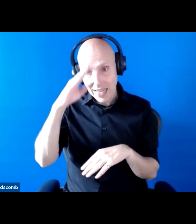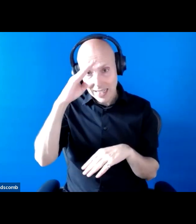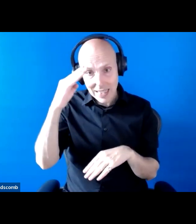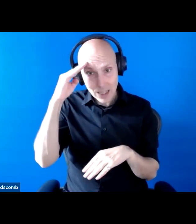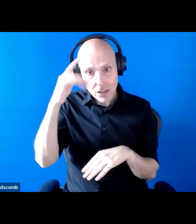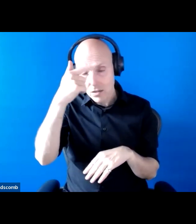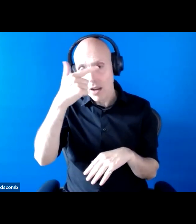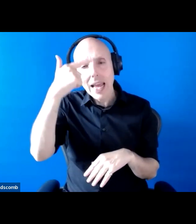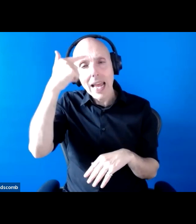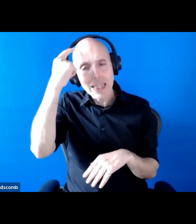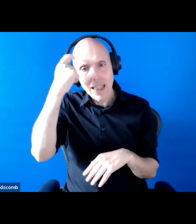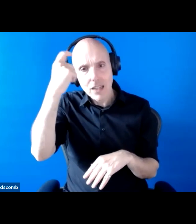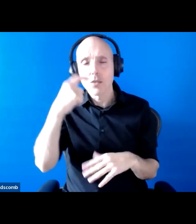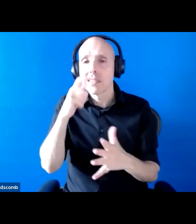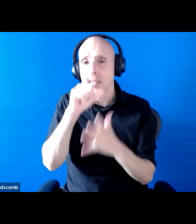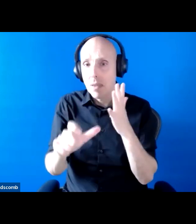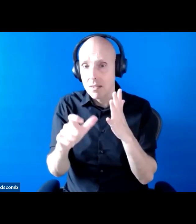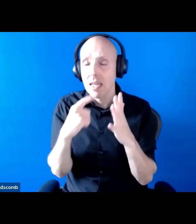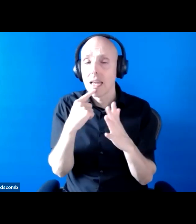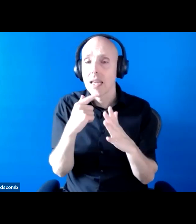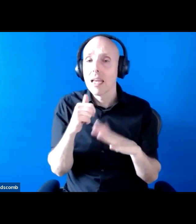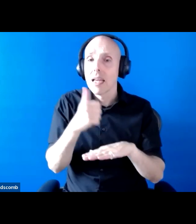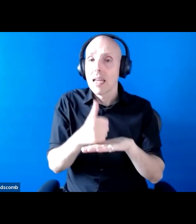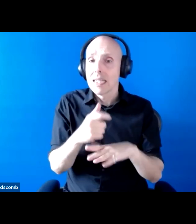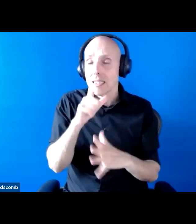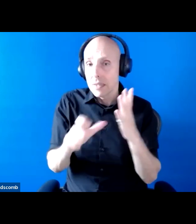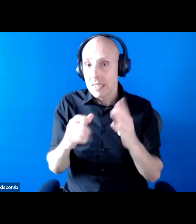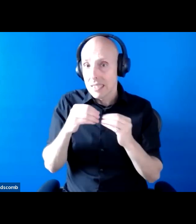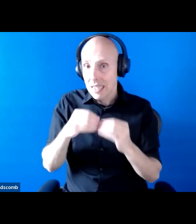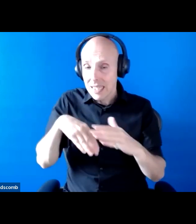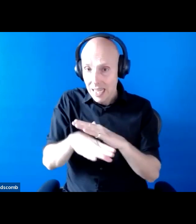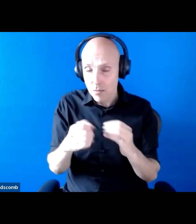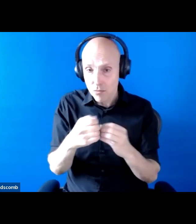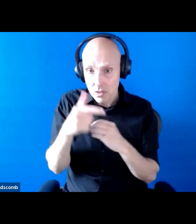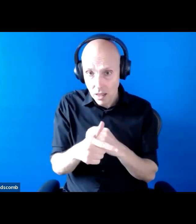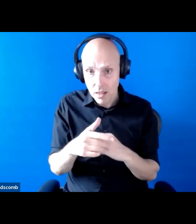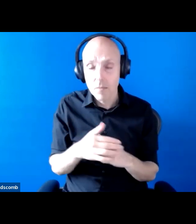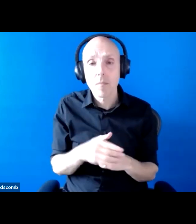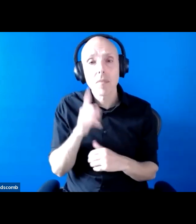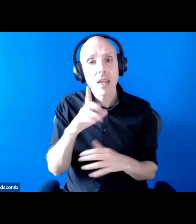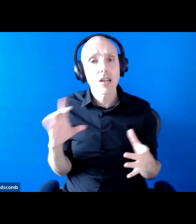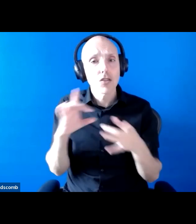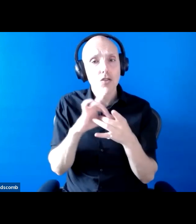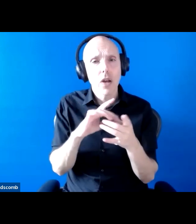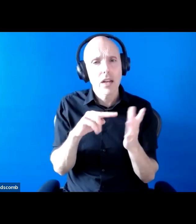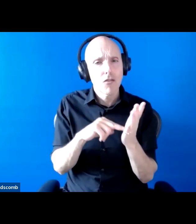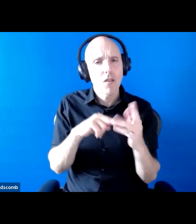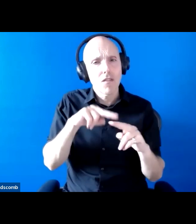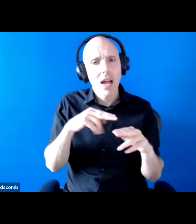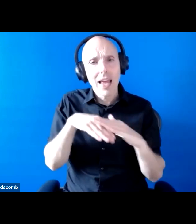Nora Fry Centre for Disability Studies here at the University of Bristol. Pauline joined Nora Fry in 1999 and since then